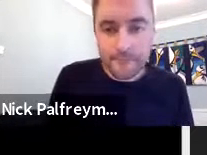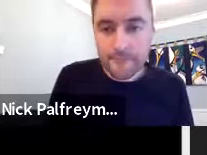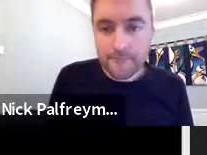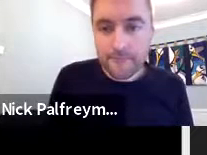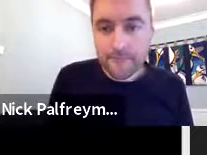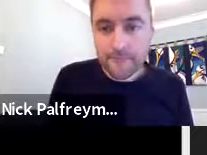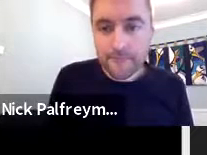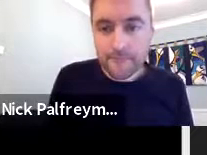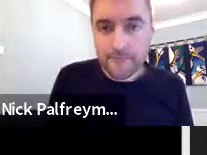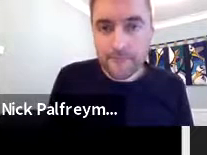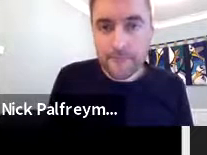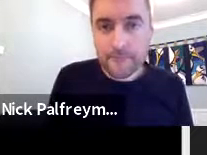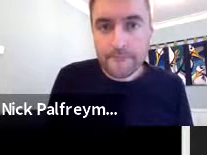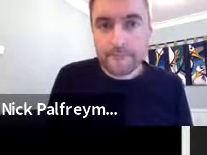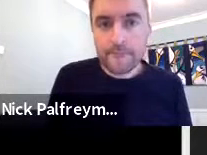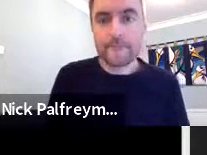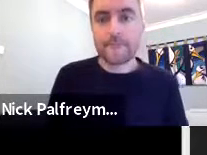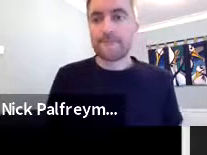If someone